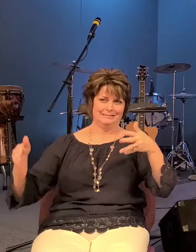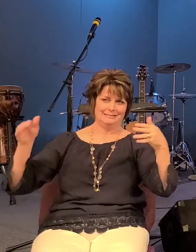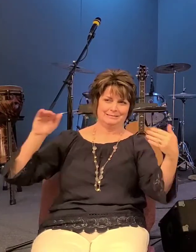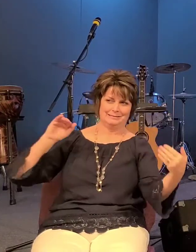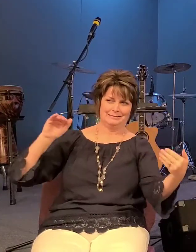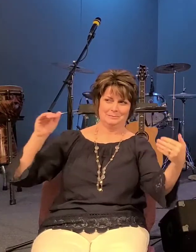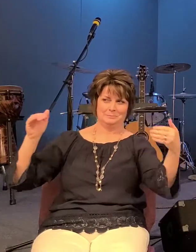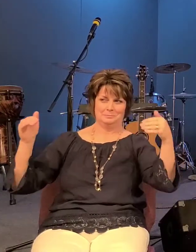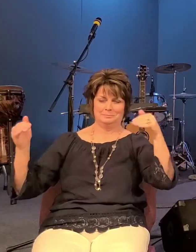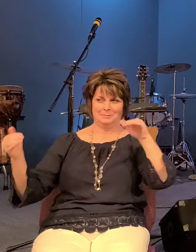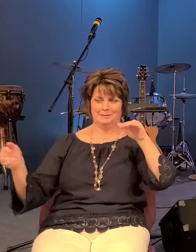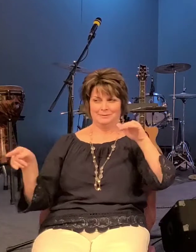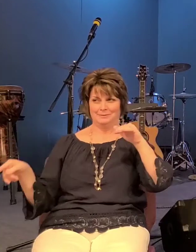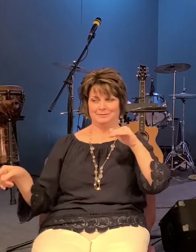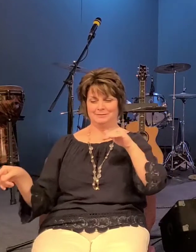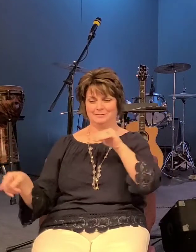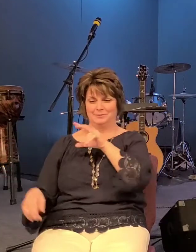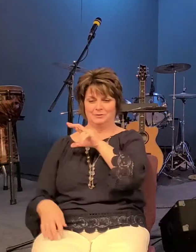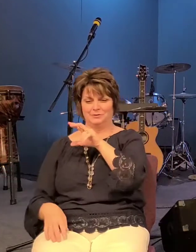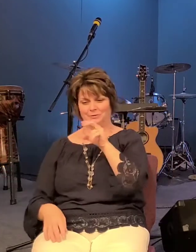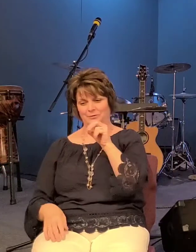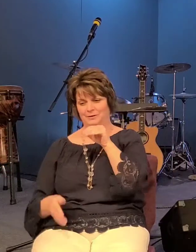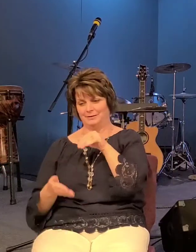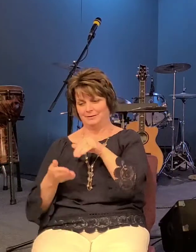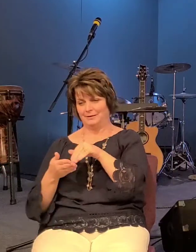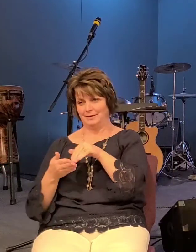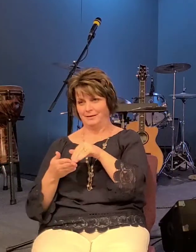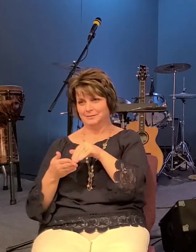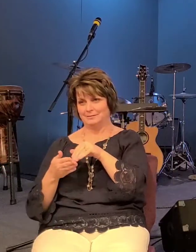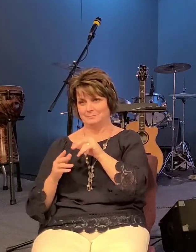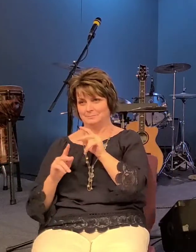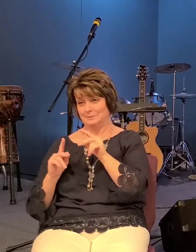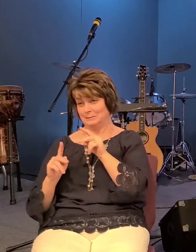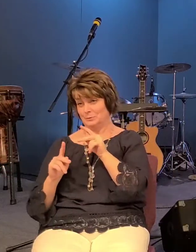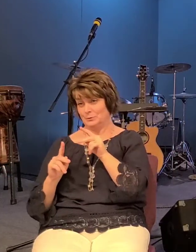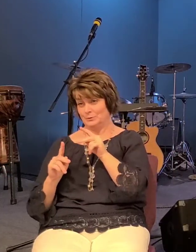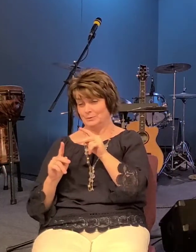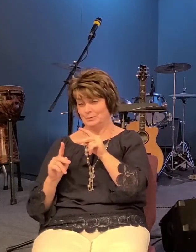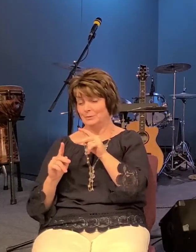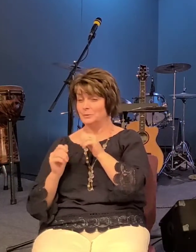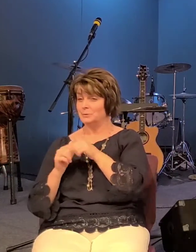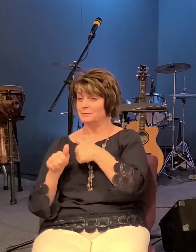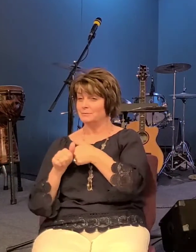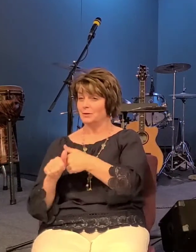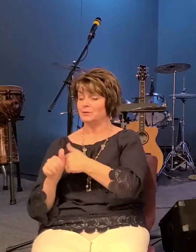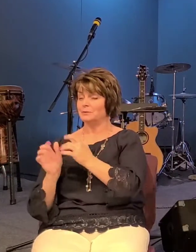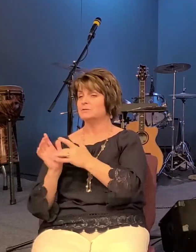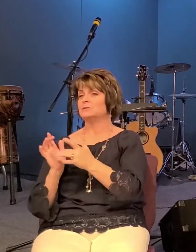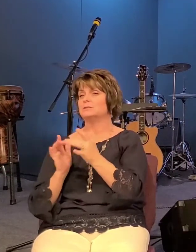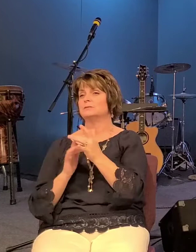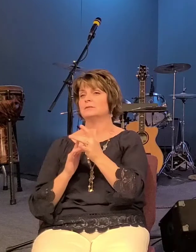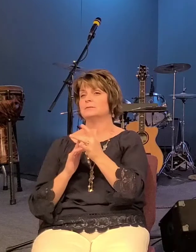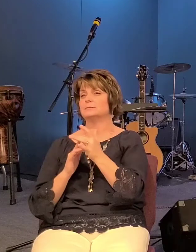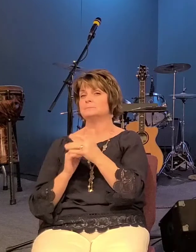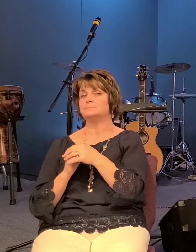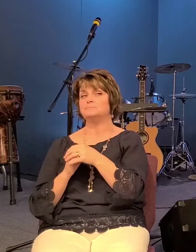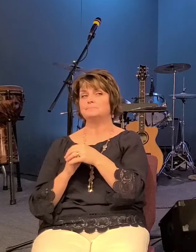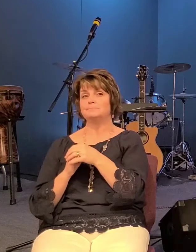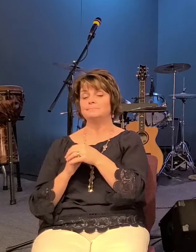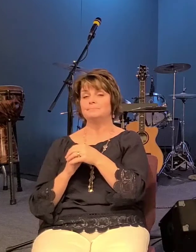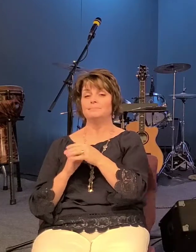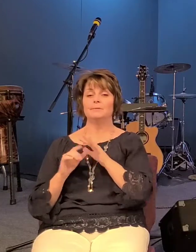like for 30 000 possibly people following jesus